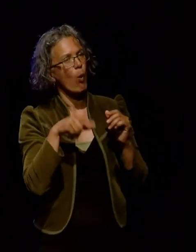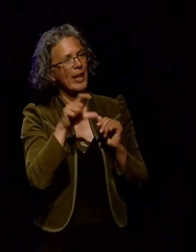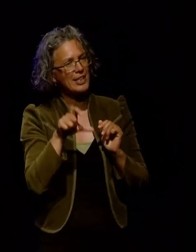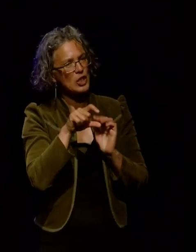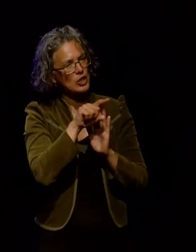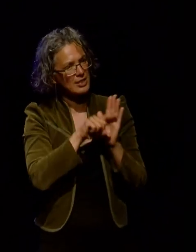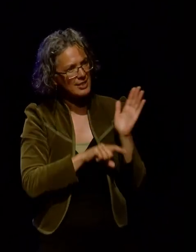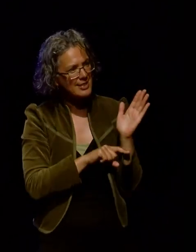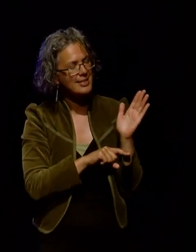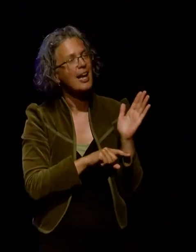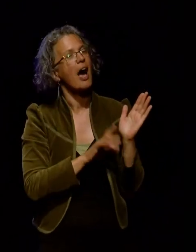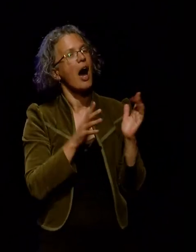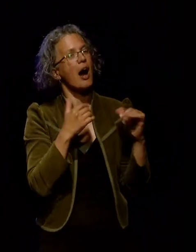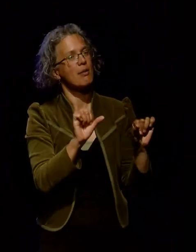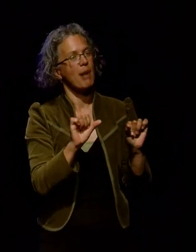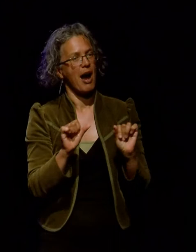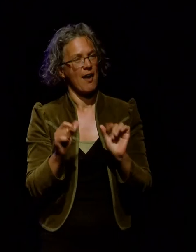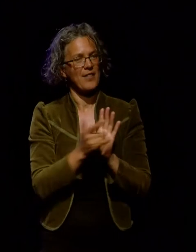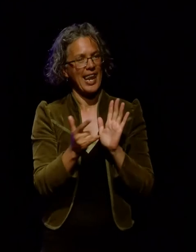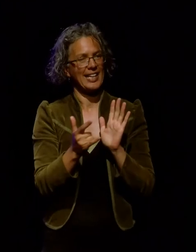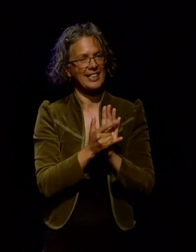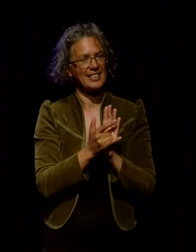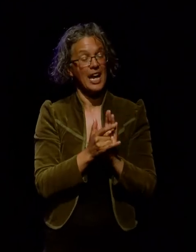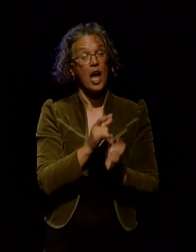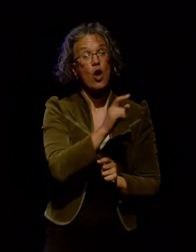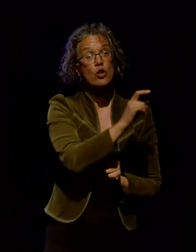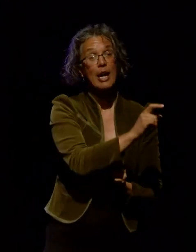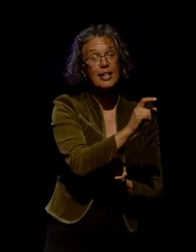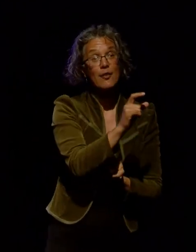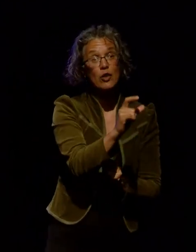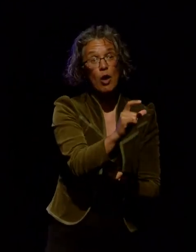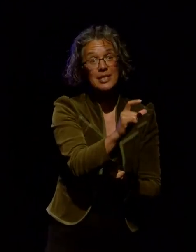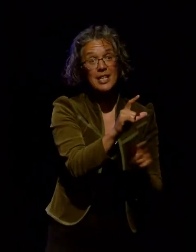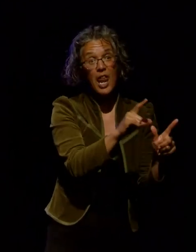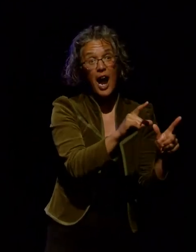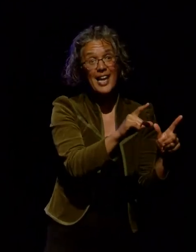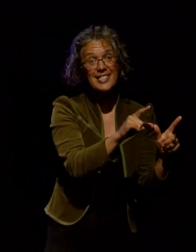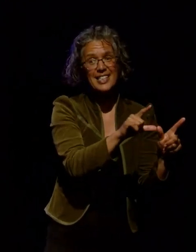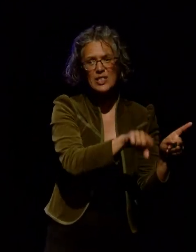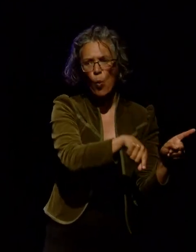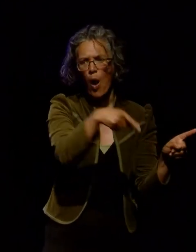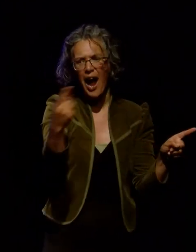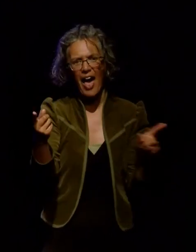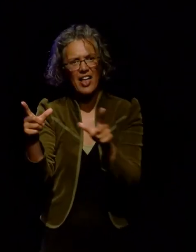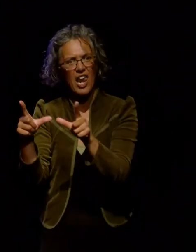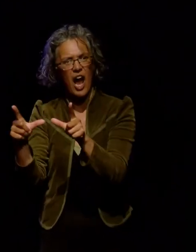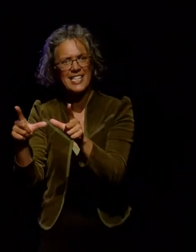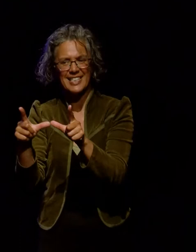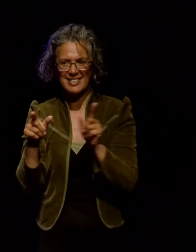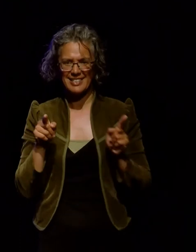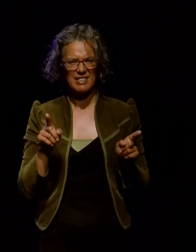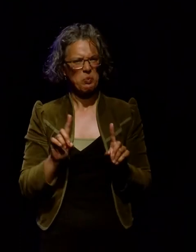Now the only difference between a Creative Commons licence and any other type of copyright licence is when the licence is actually granted.